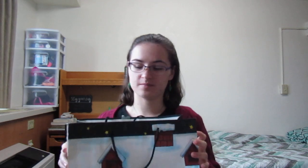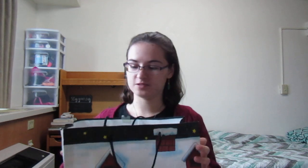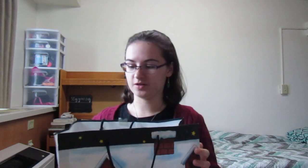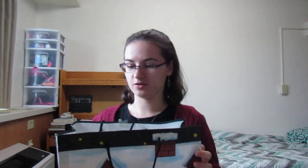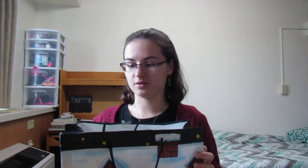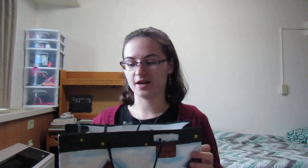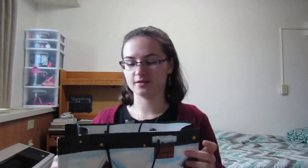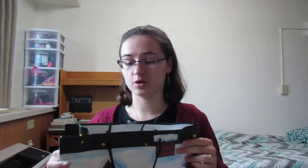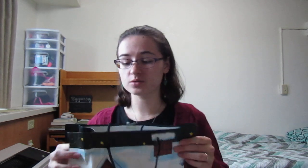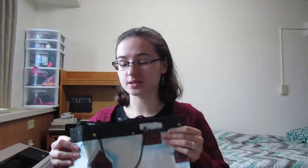this video goes live.